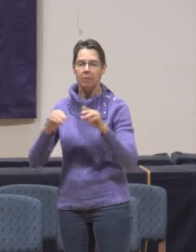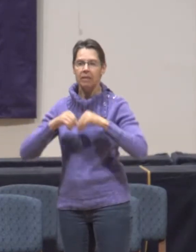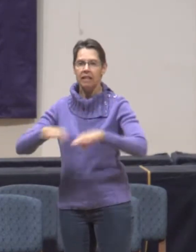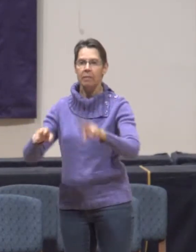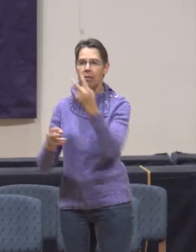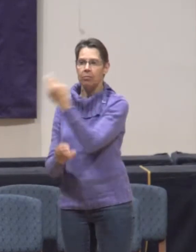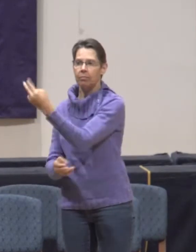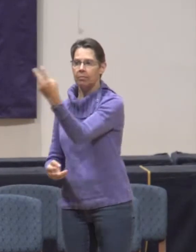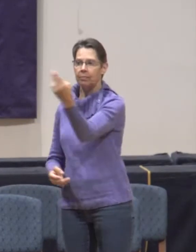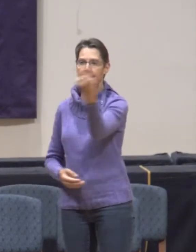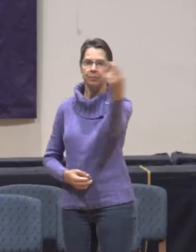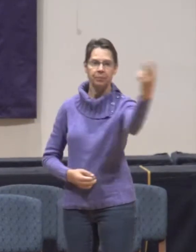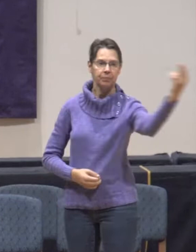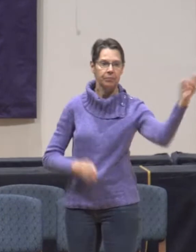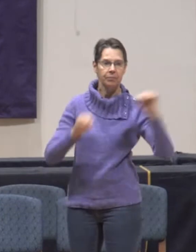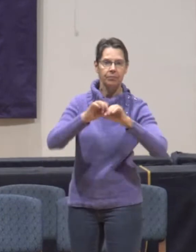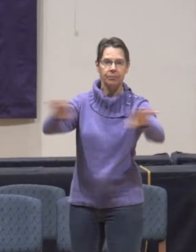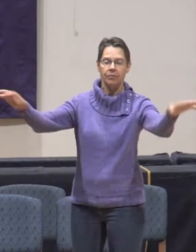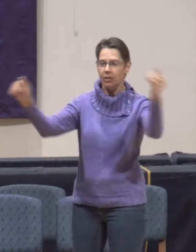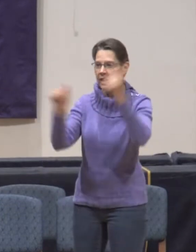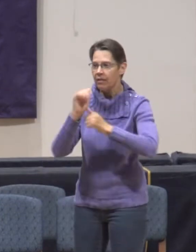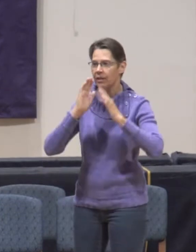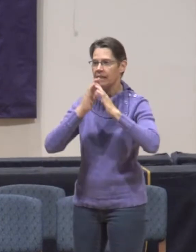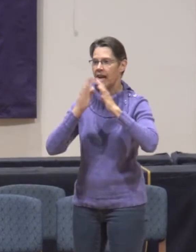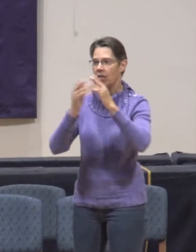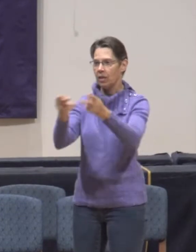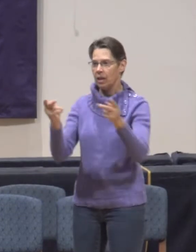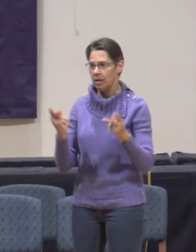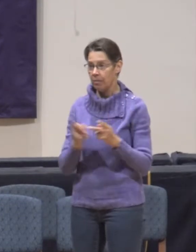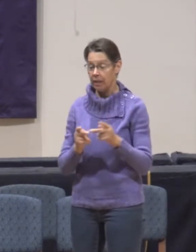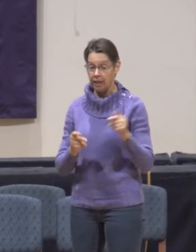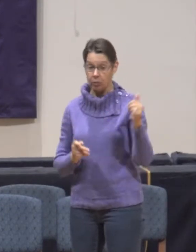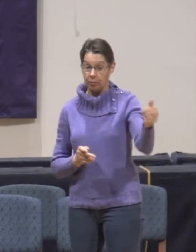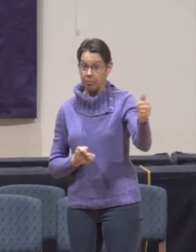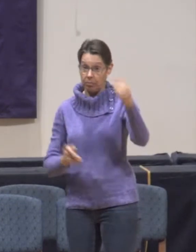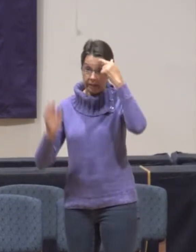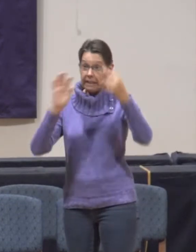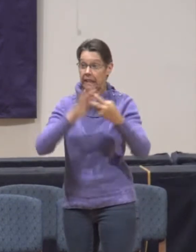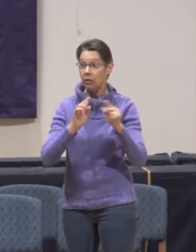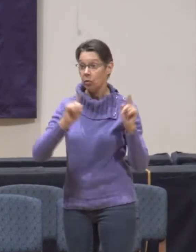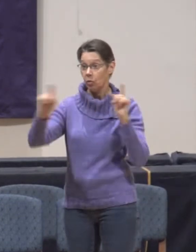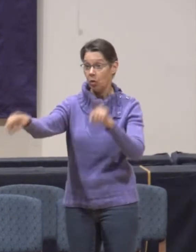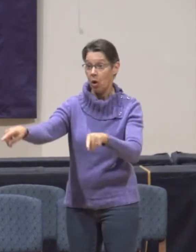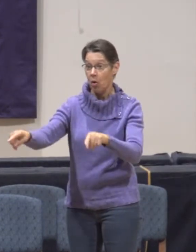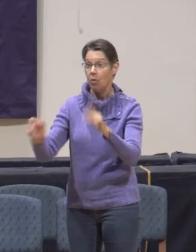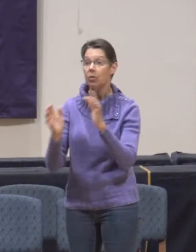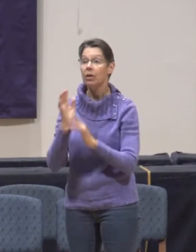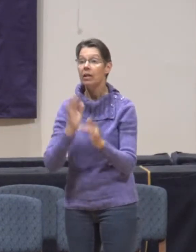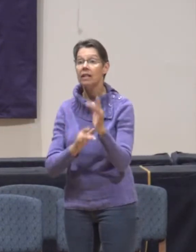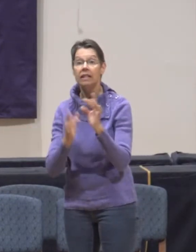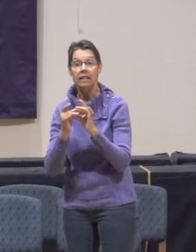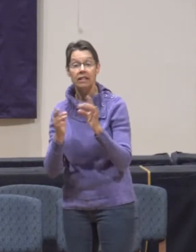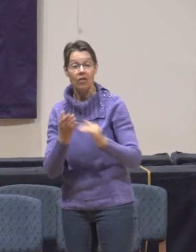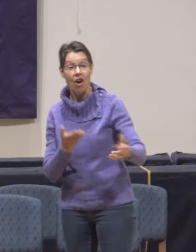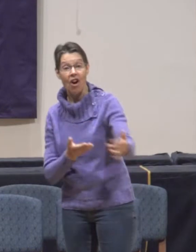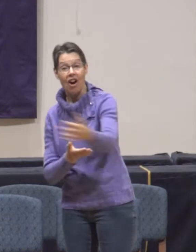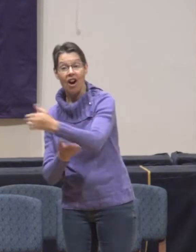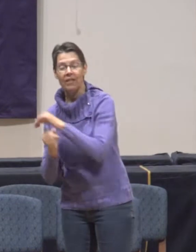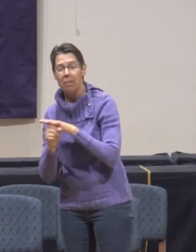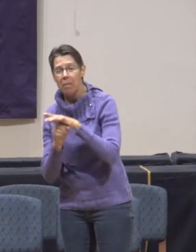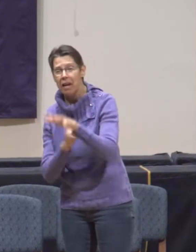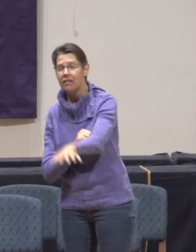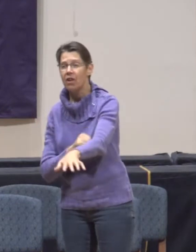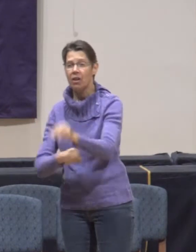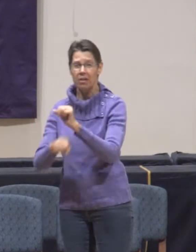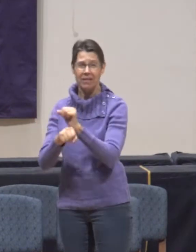pairs to every town and place where he himself intended to go. He said to them, the harvest is plentiful, but the laborers are few. Therefore,